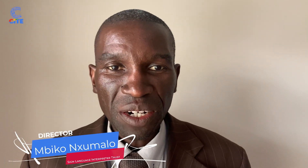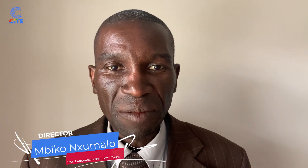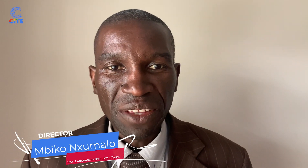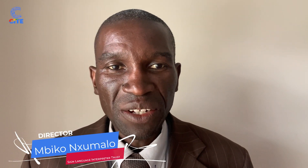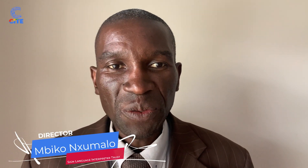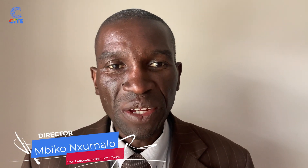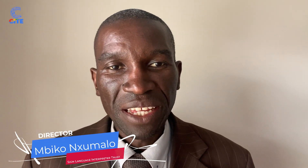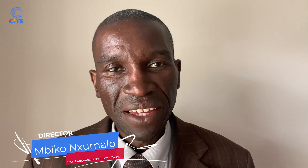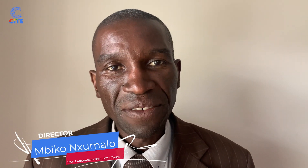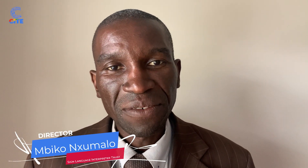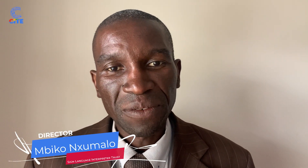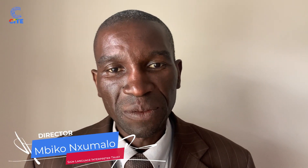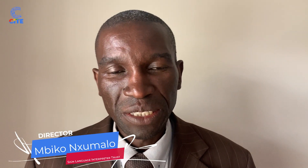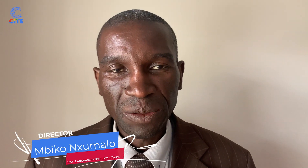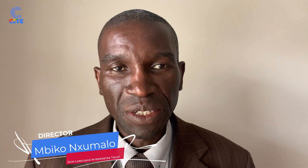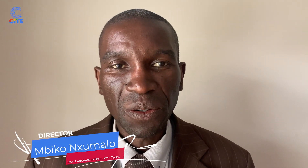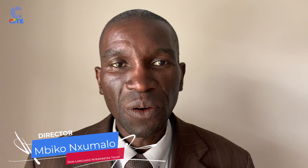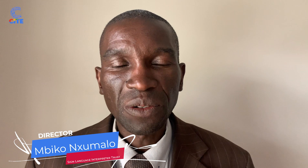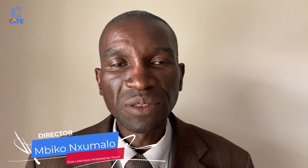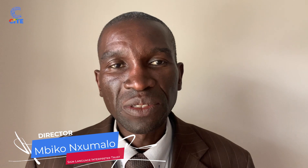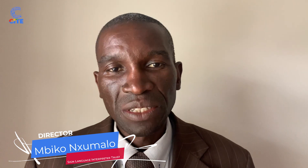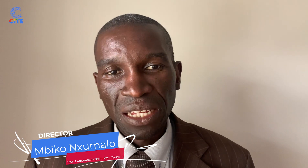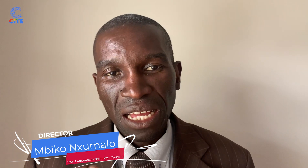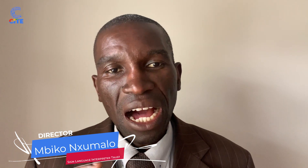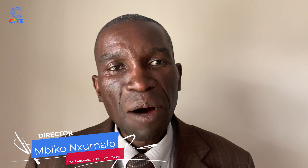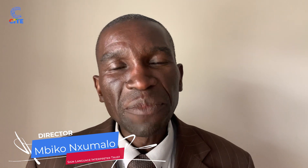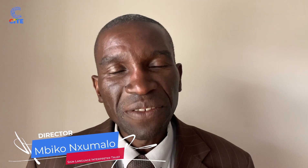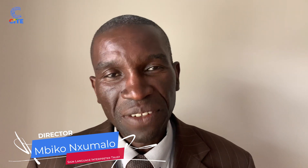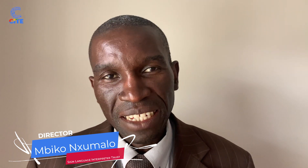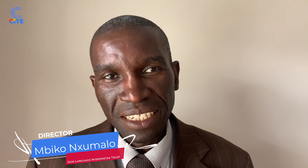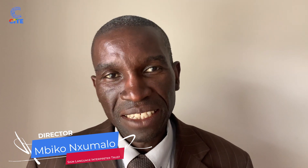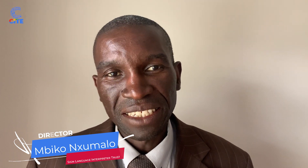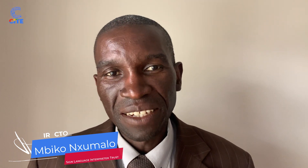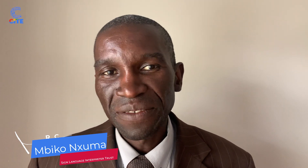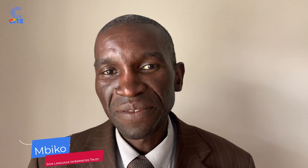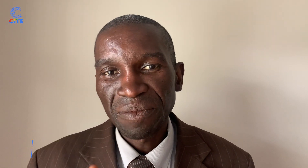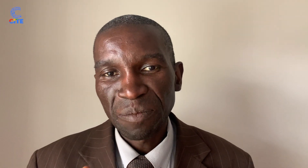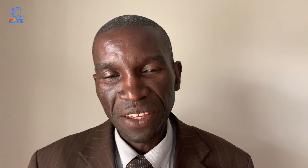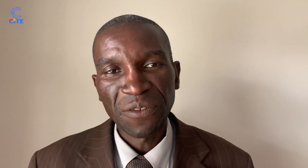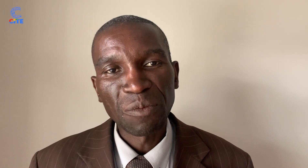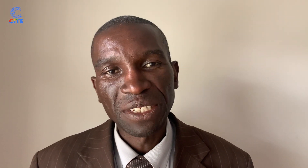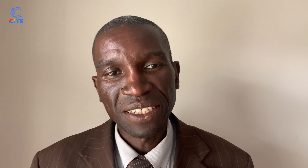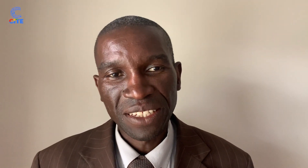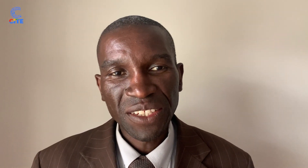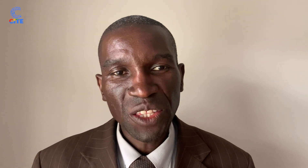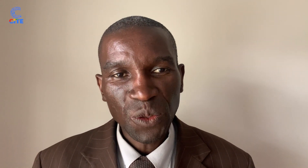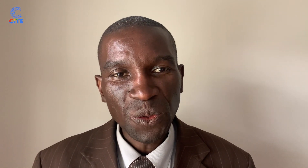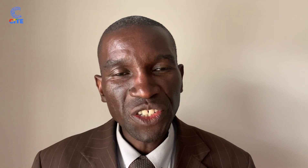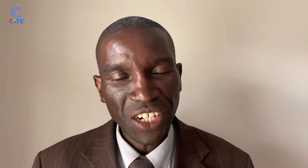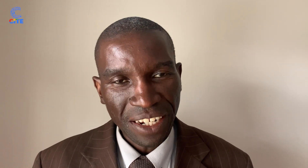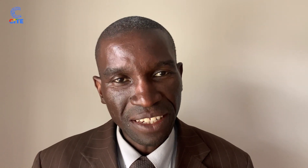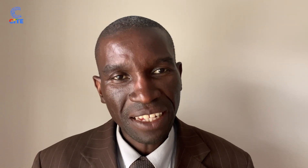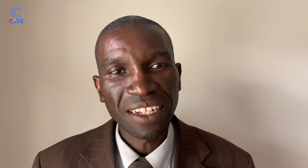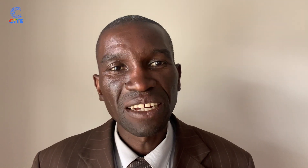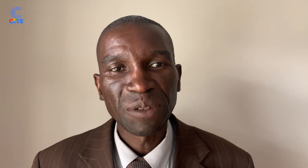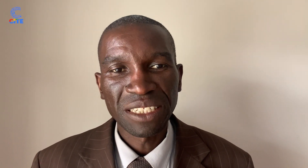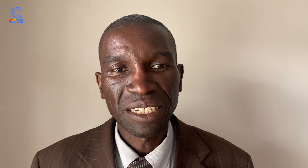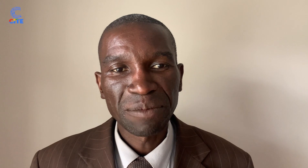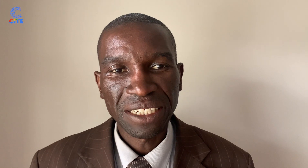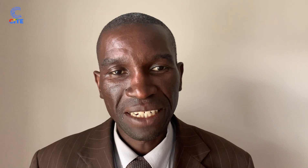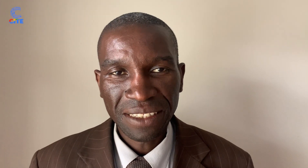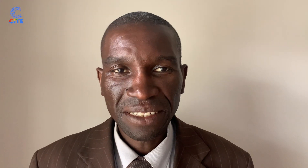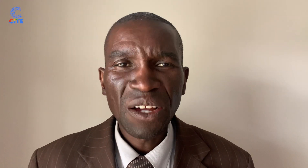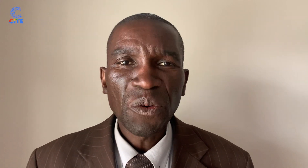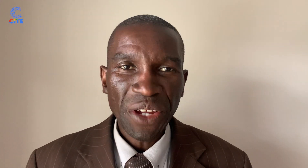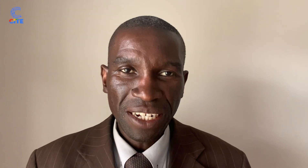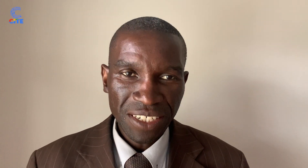this program that we have, which we call Amplifying Deaf Performances Through Trained Sign Language